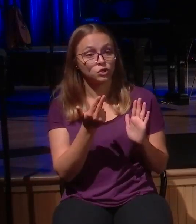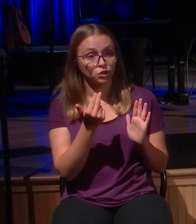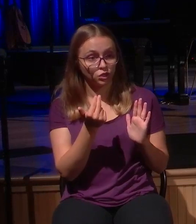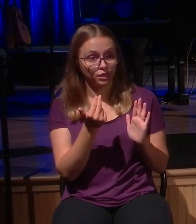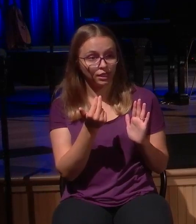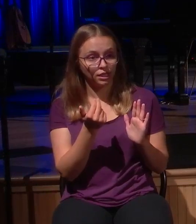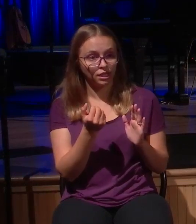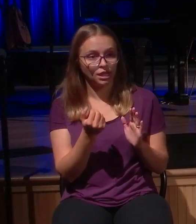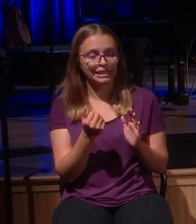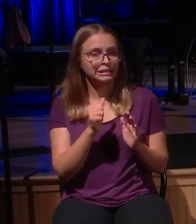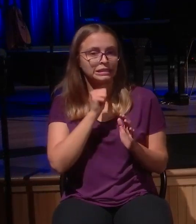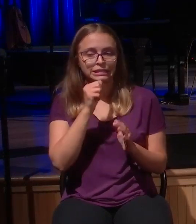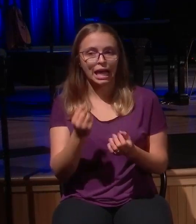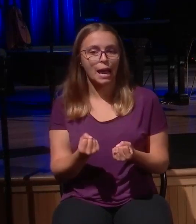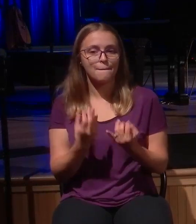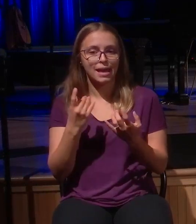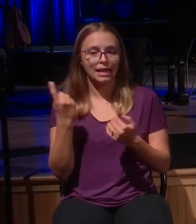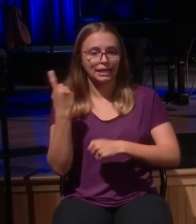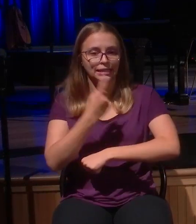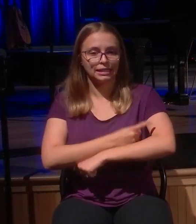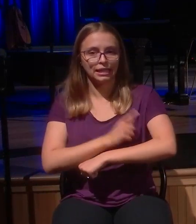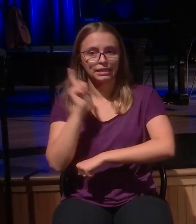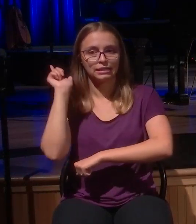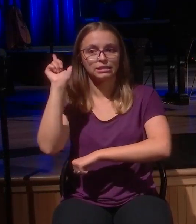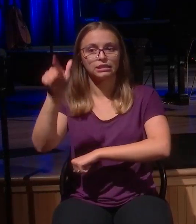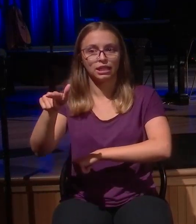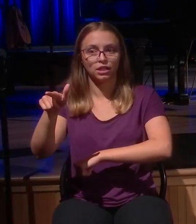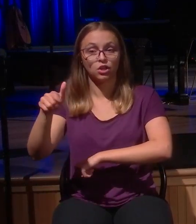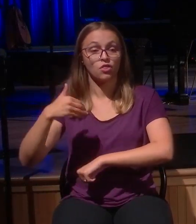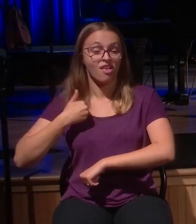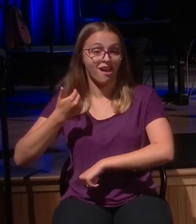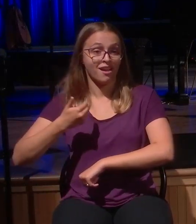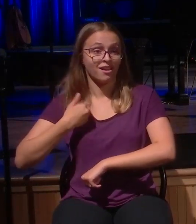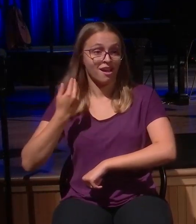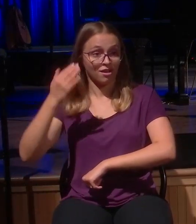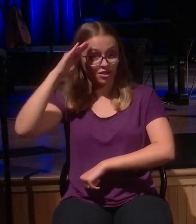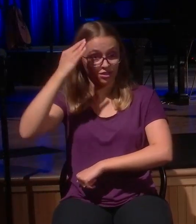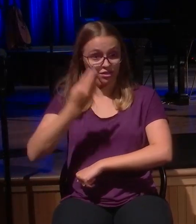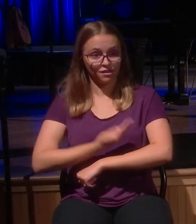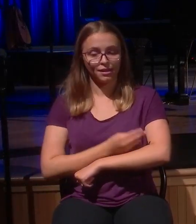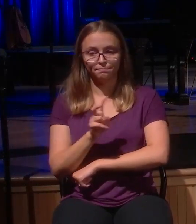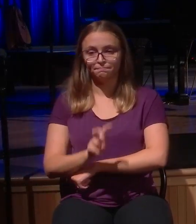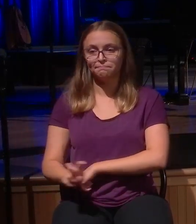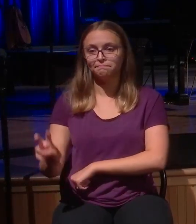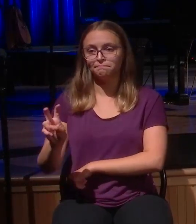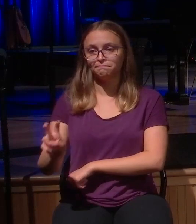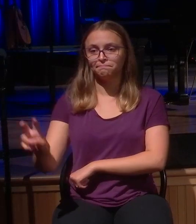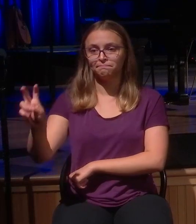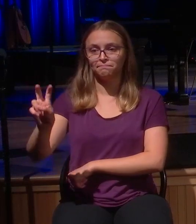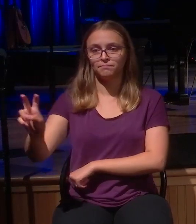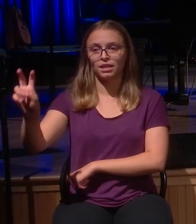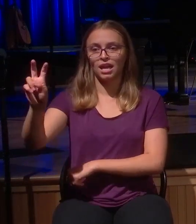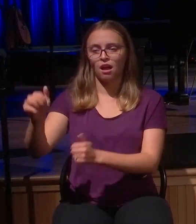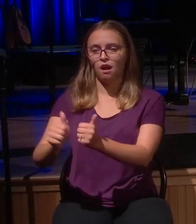later, the younger son gathered all he had, and he took a journey into a far country.